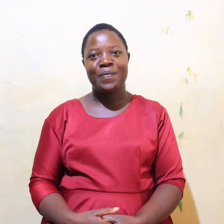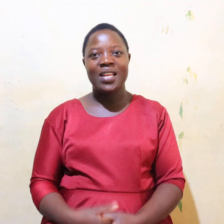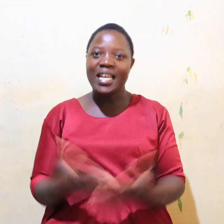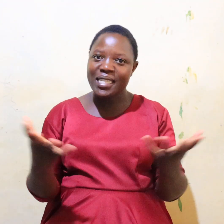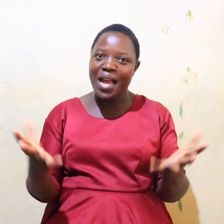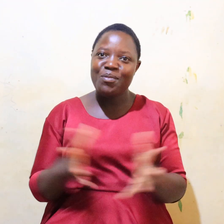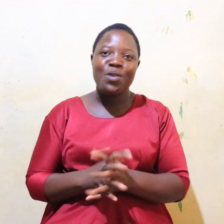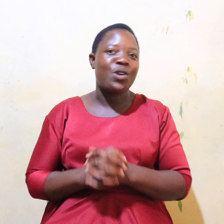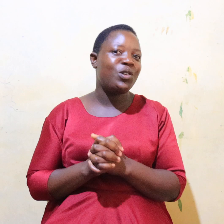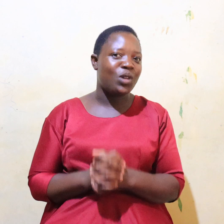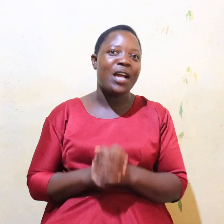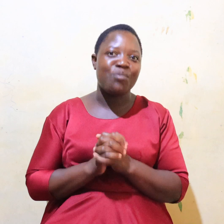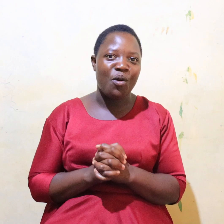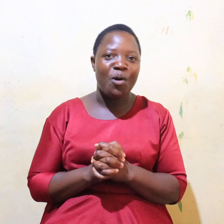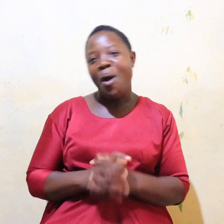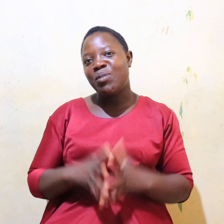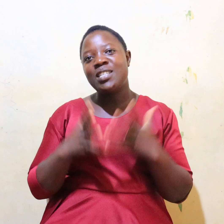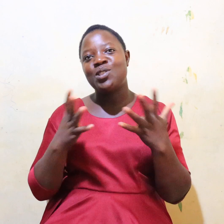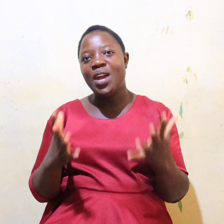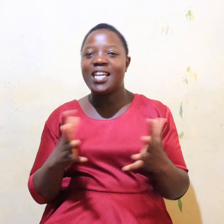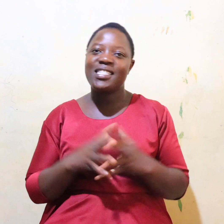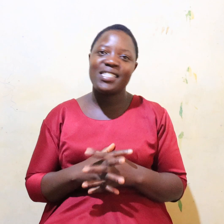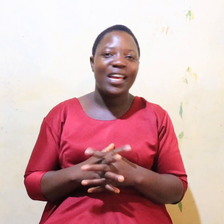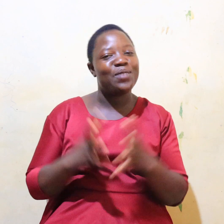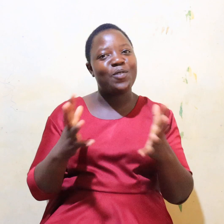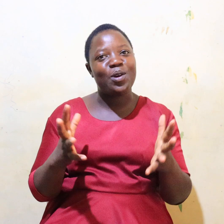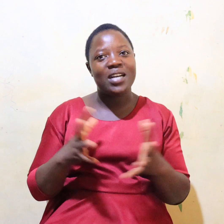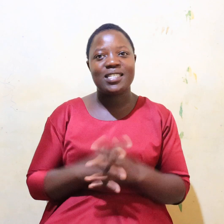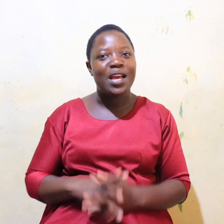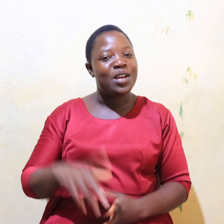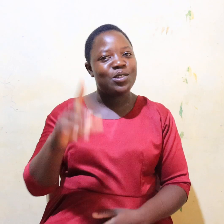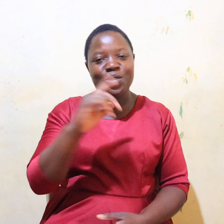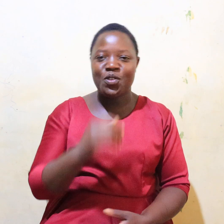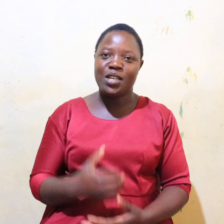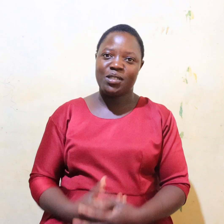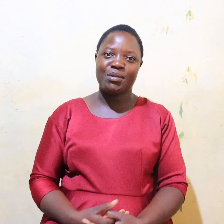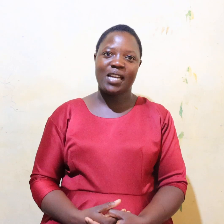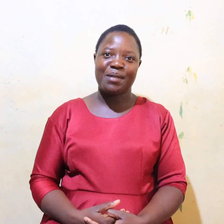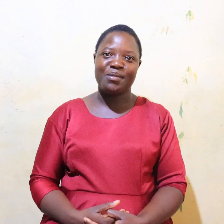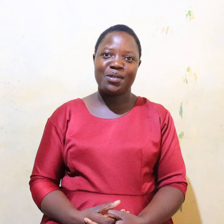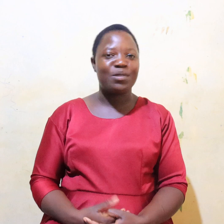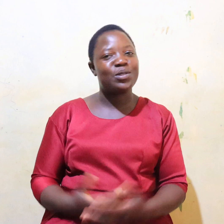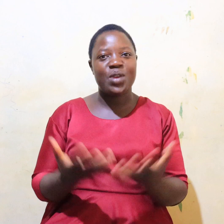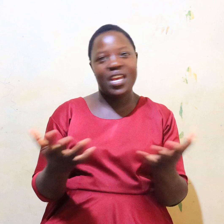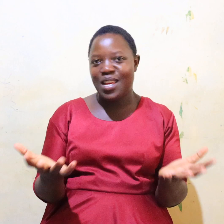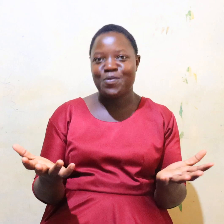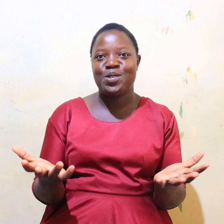Next time, we are going to learn more. Please join us and follow us. Don't forget to subscribe because we are here for you.